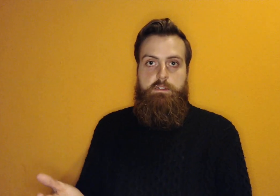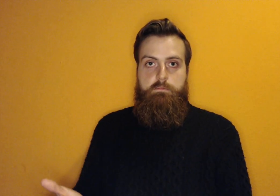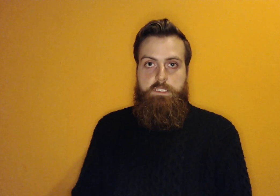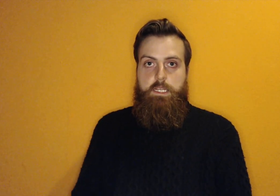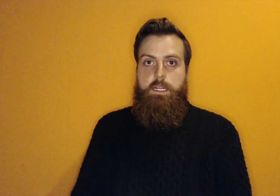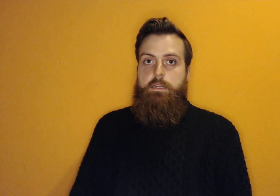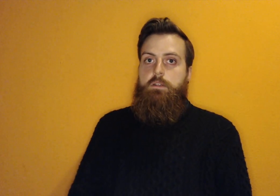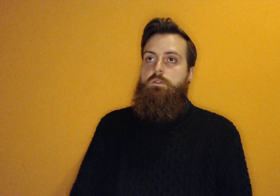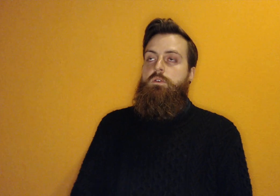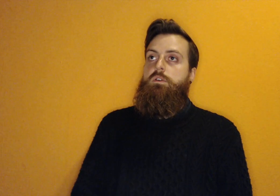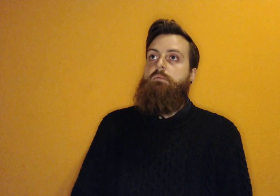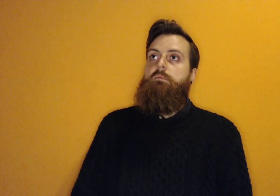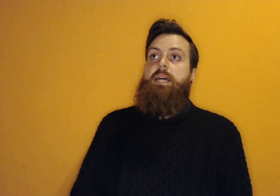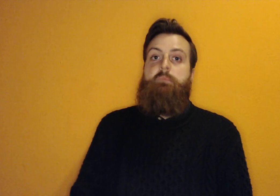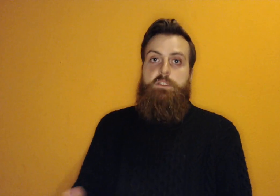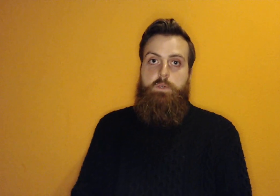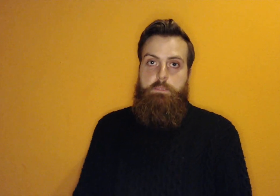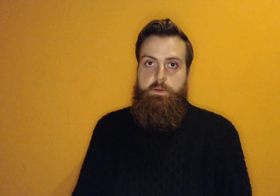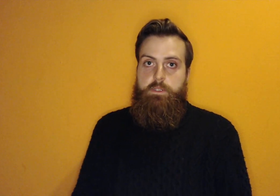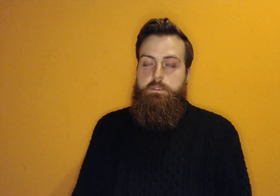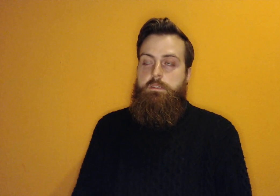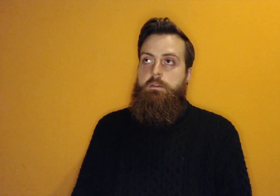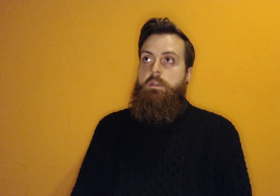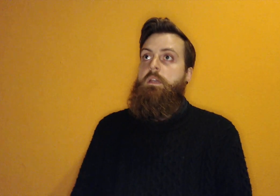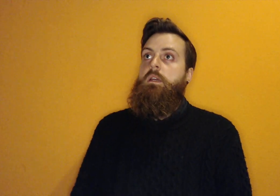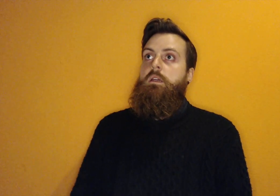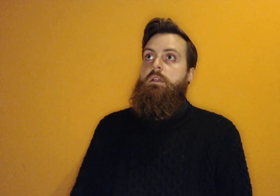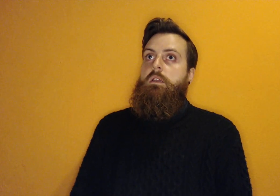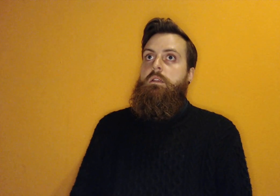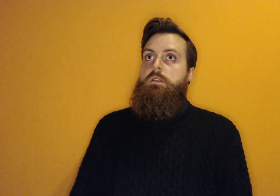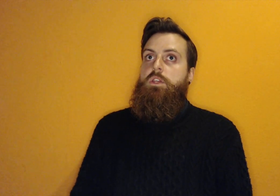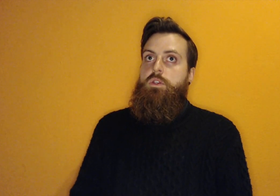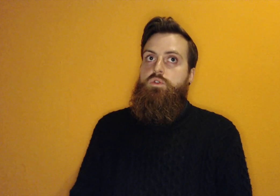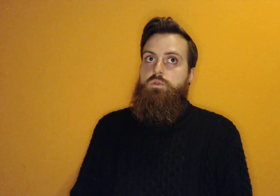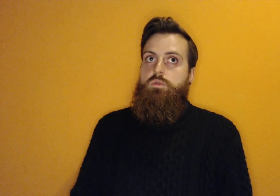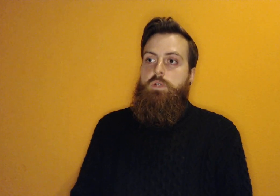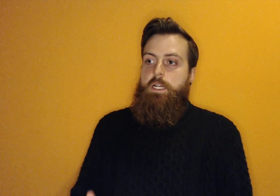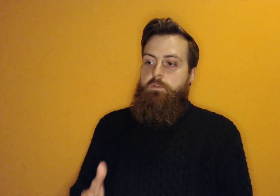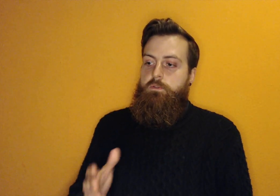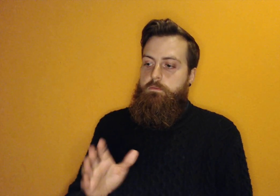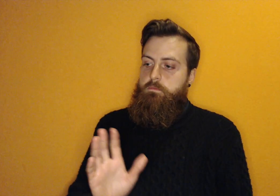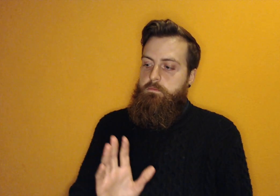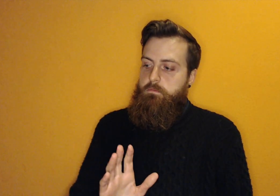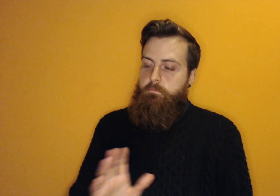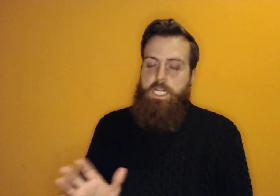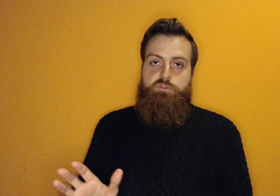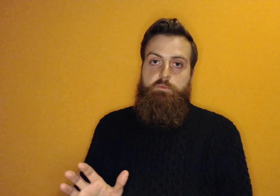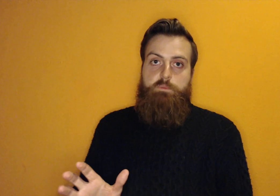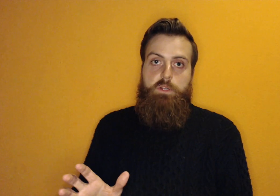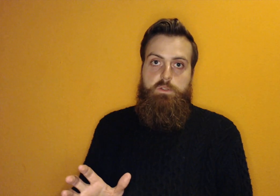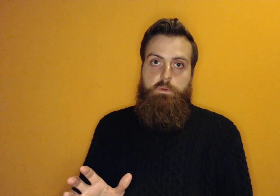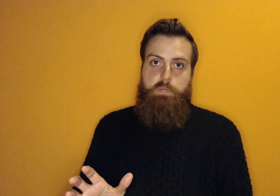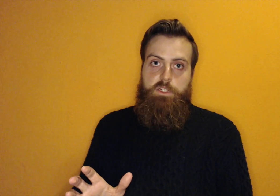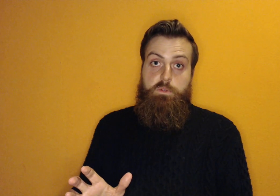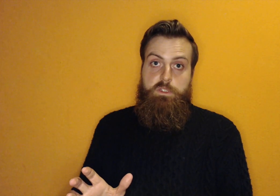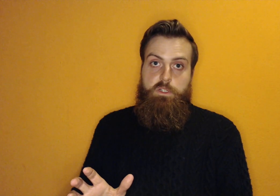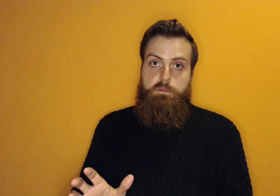a psychedelic or had a mystical experience, the usual kind of mainstream response would be to assume